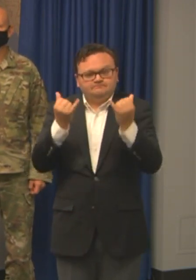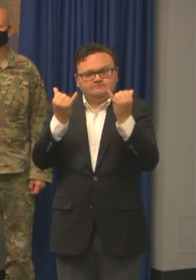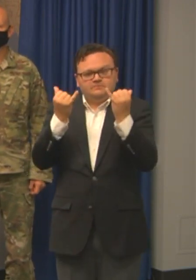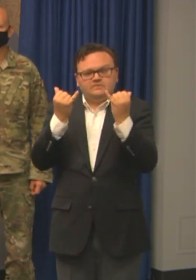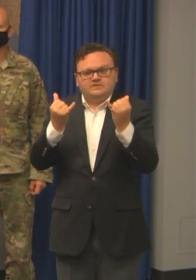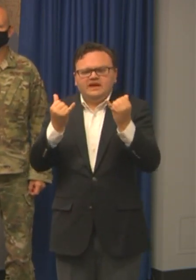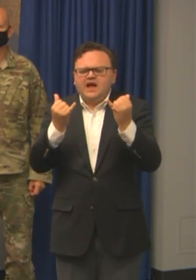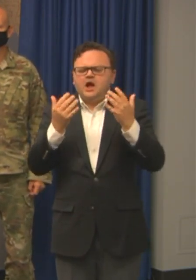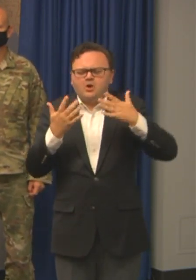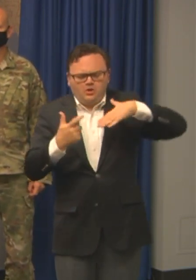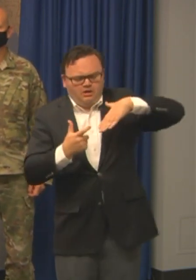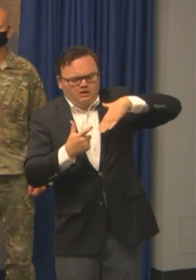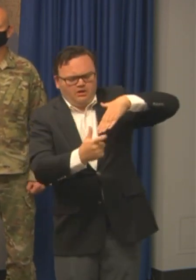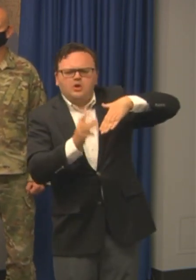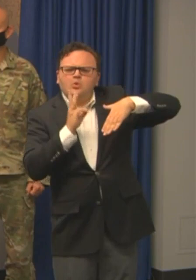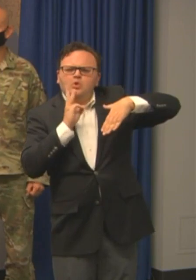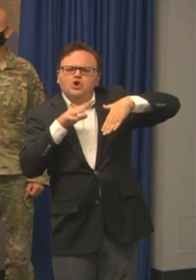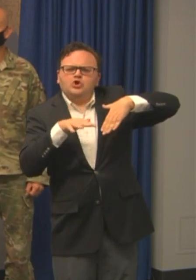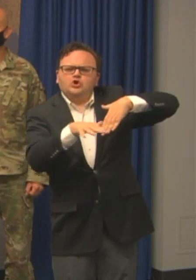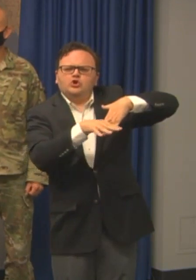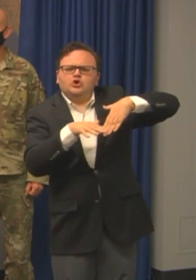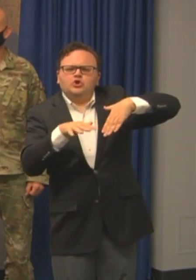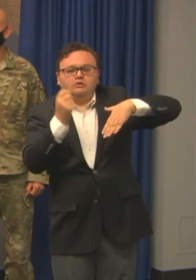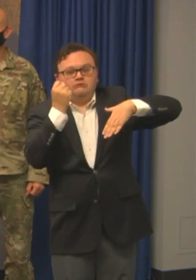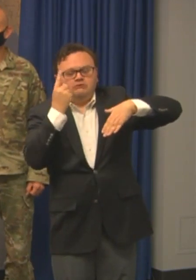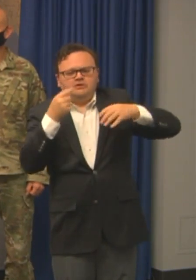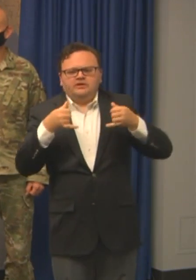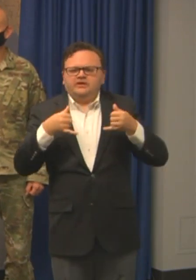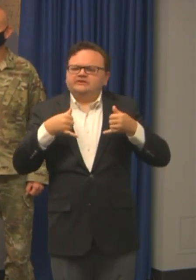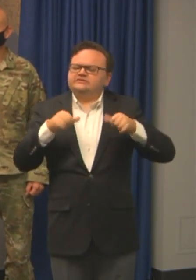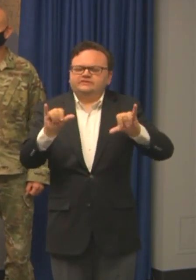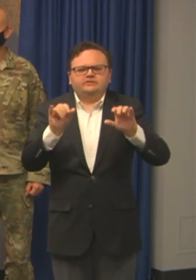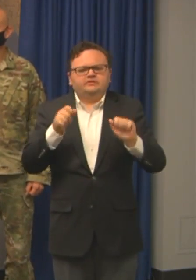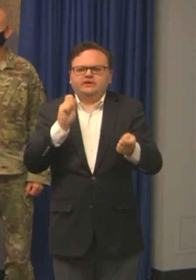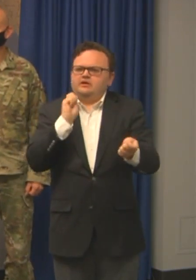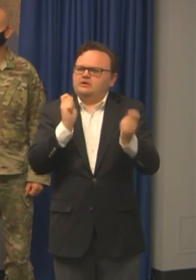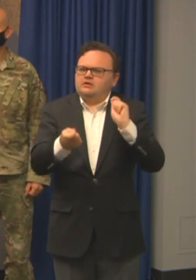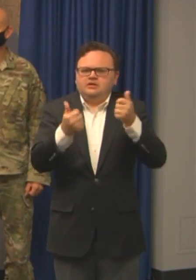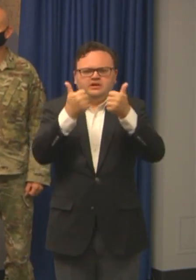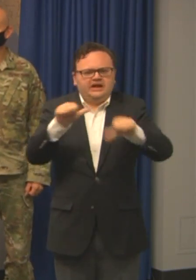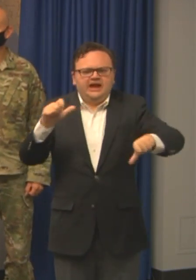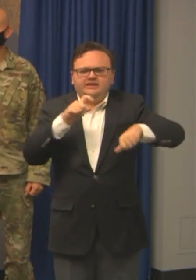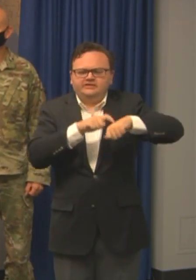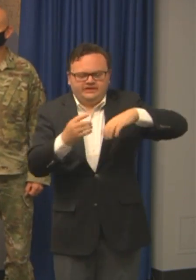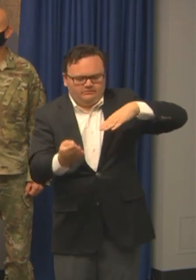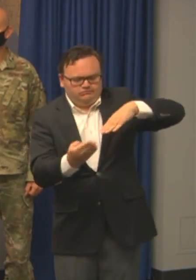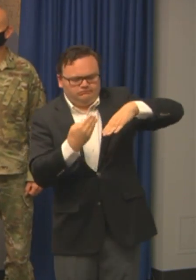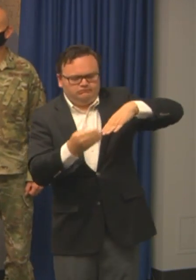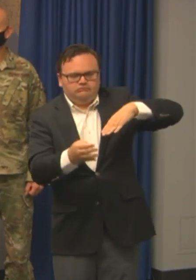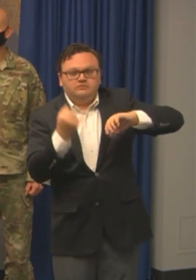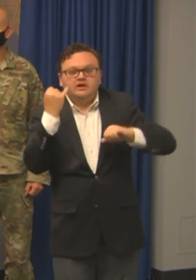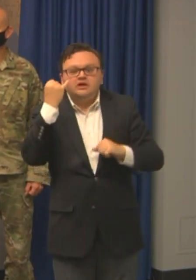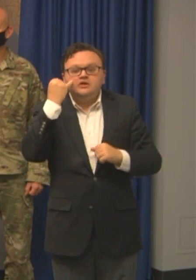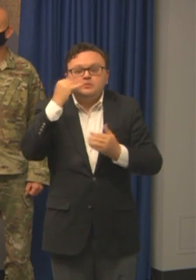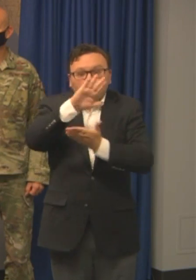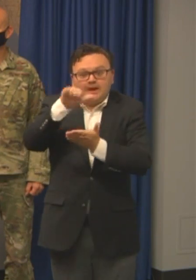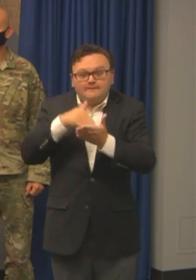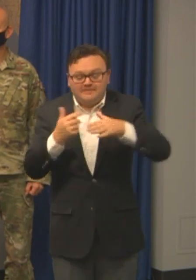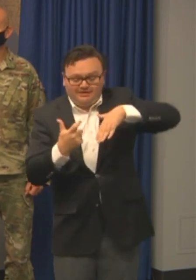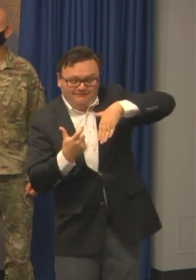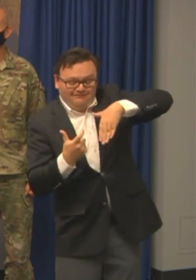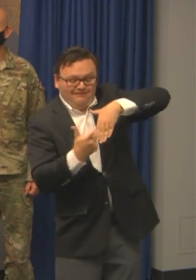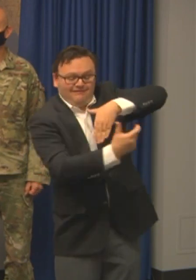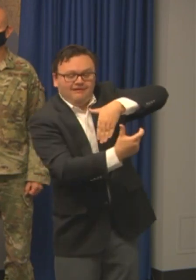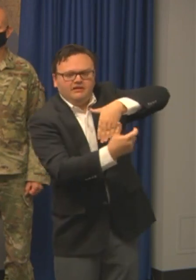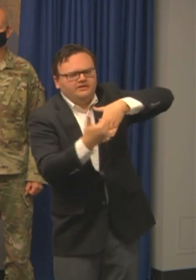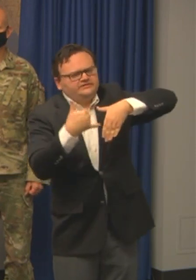they say is off coast, but this stuff is all, you know, very much in flux. And even if the eye of the storm stays off the coast, there,